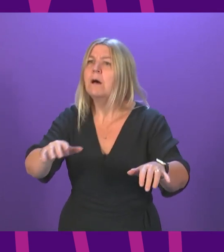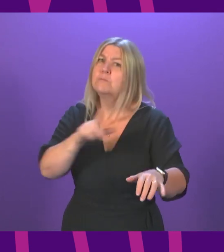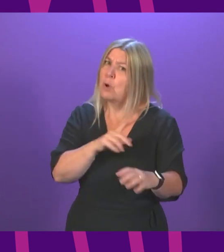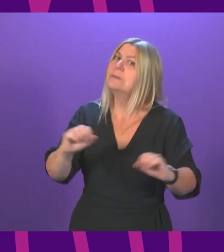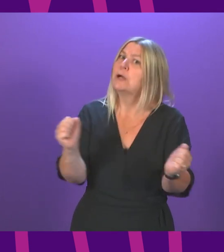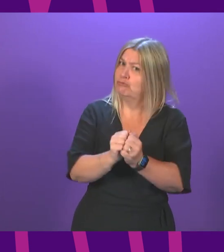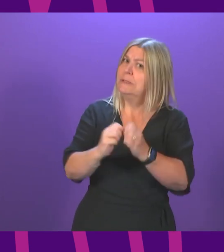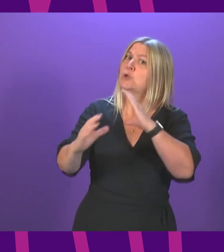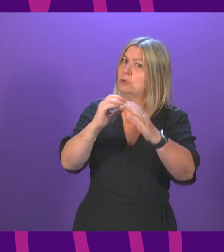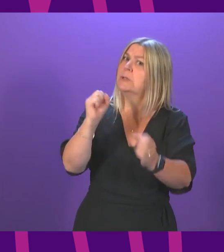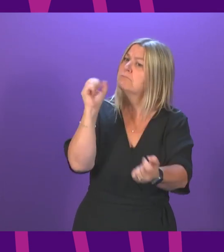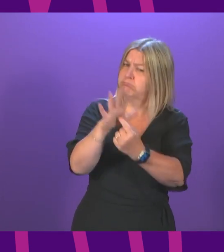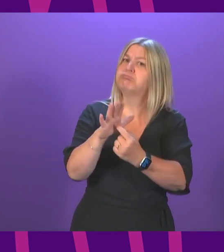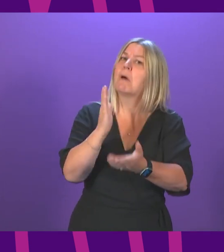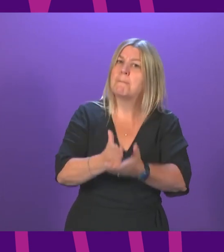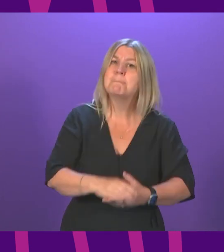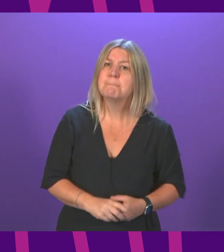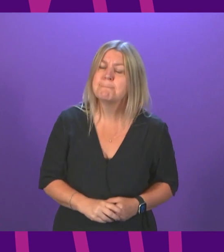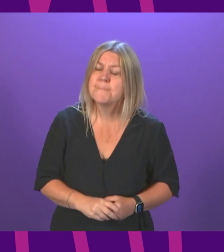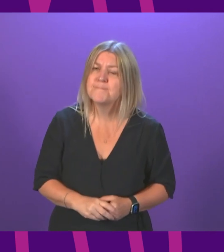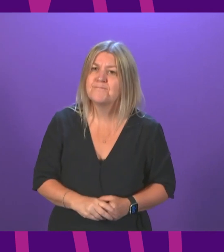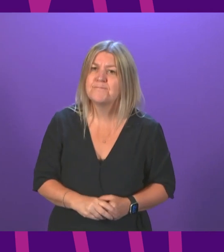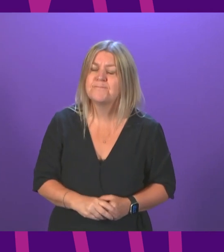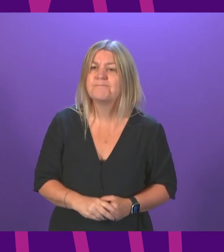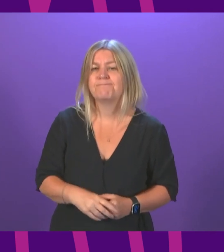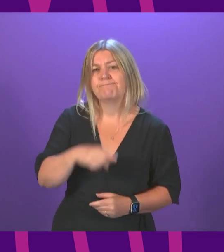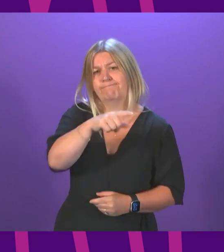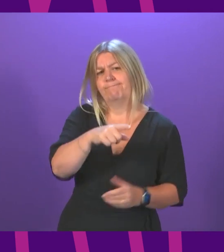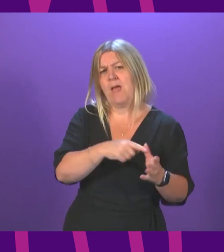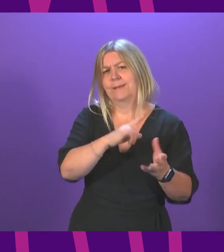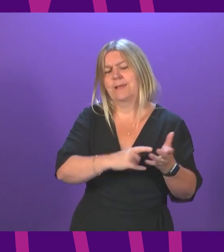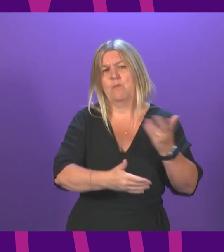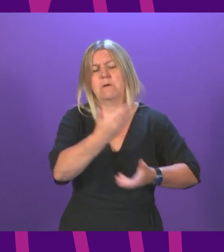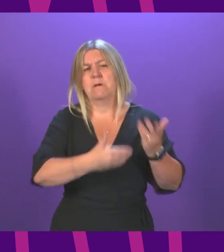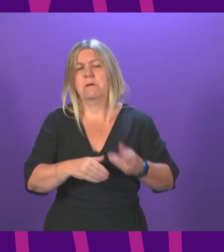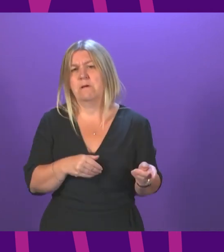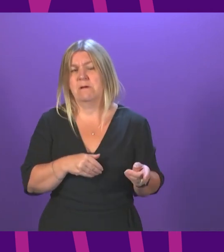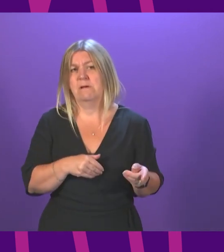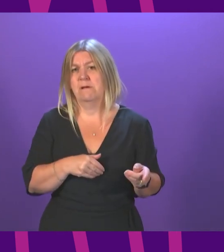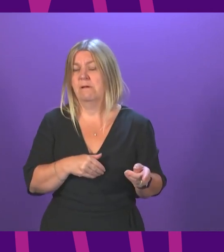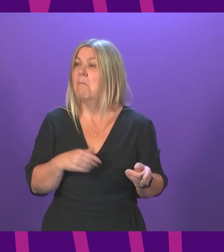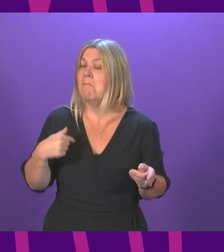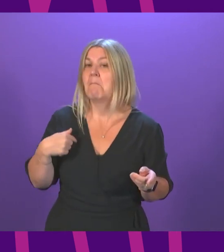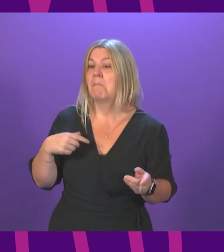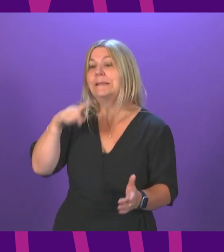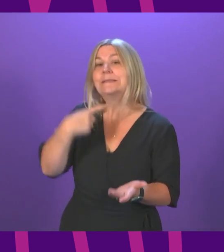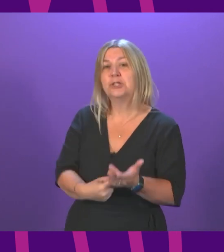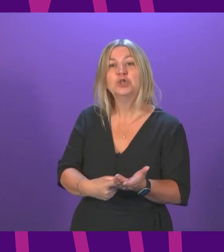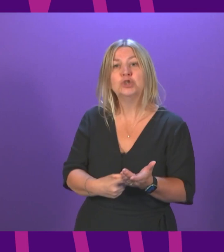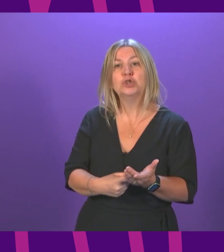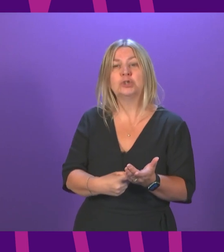is important. Many of these things that Anna Sarwar has talked about are decisions we reach for pragmatic reasons.